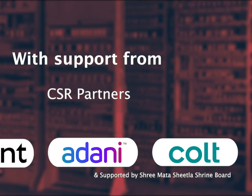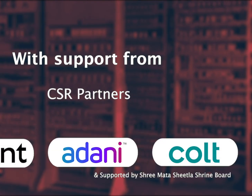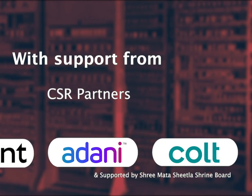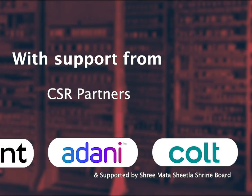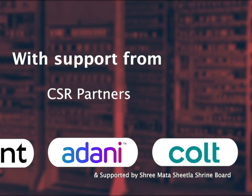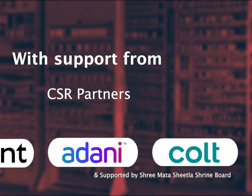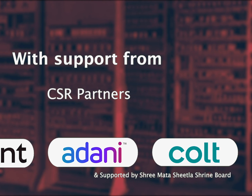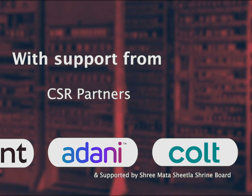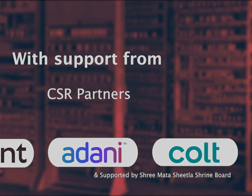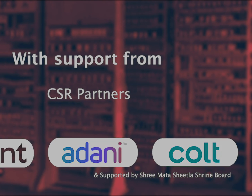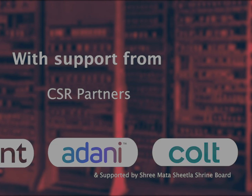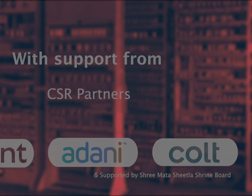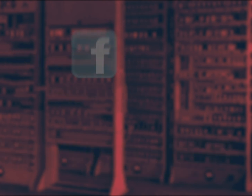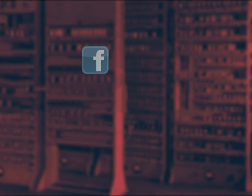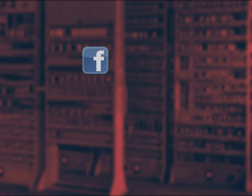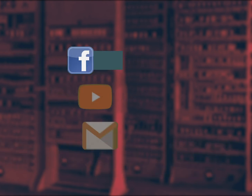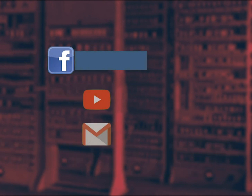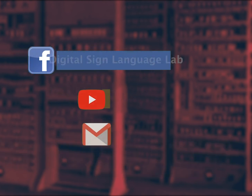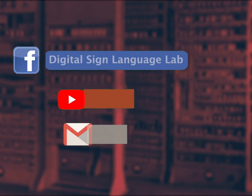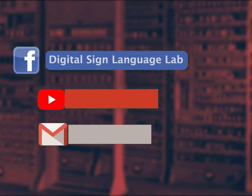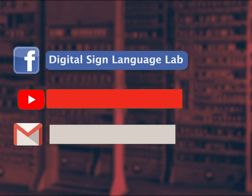internet